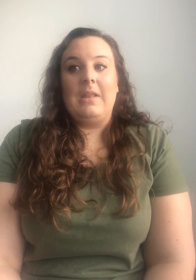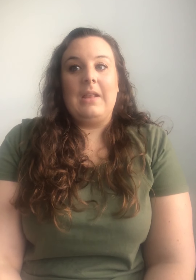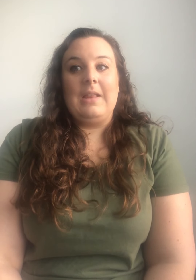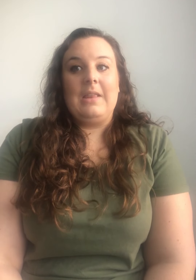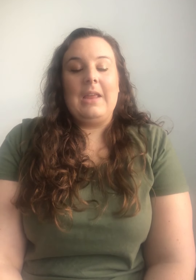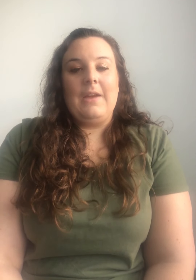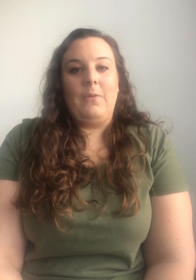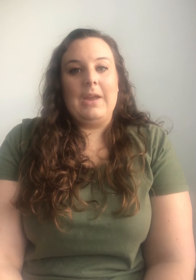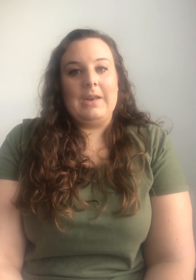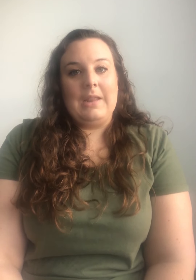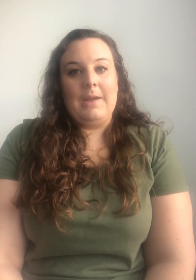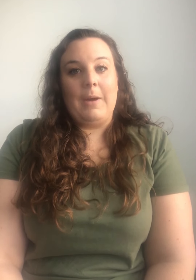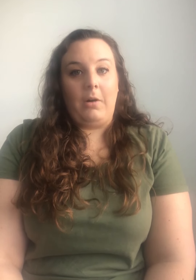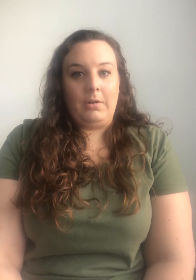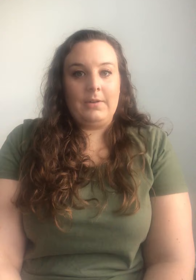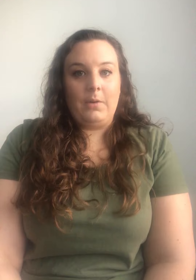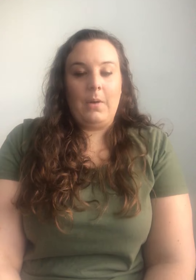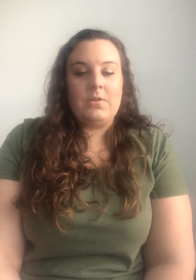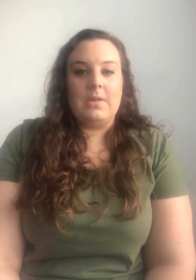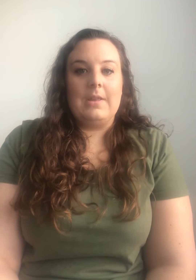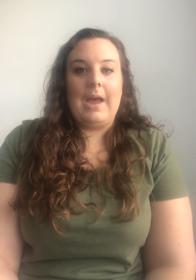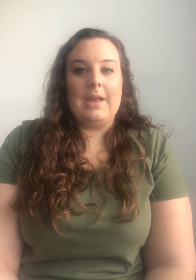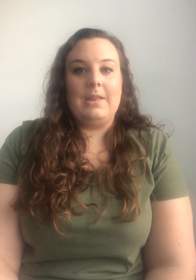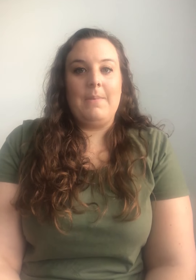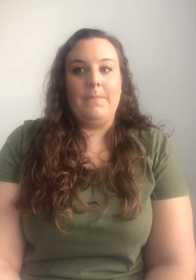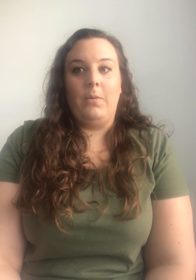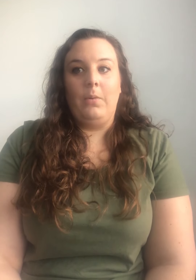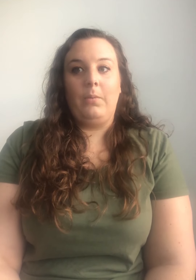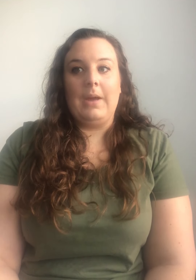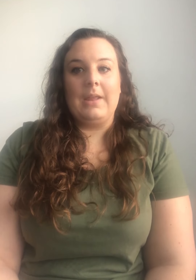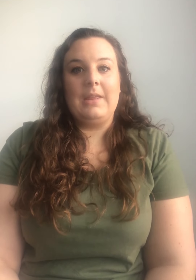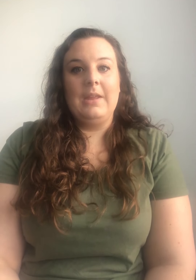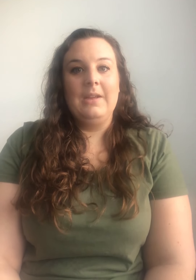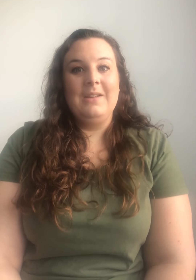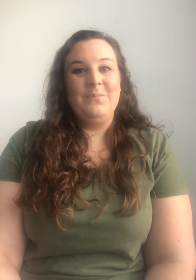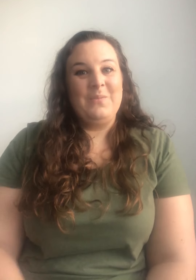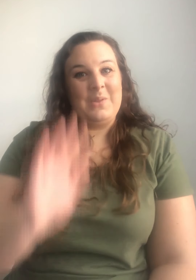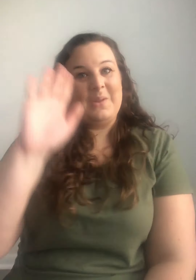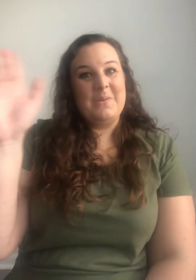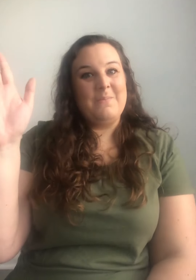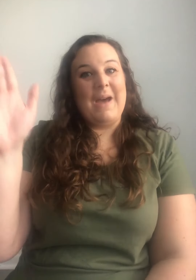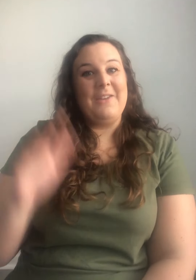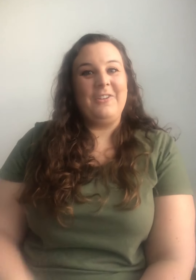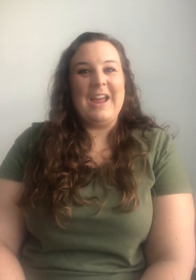Let's think if we can think about all different questions to ask the people we're with. Bye for now.